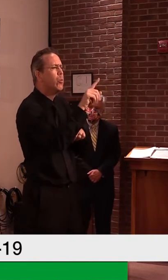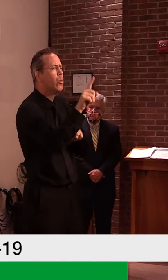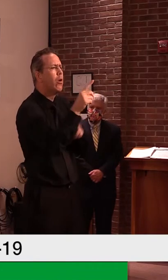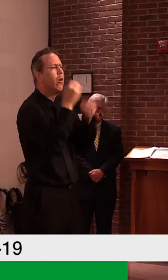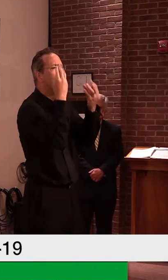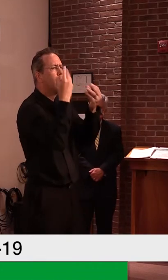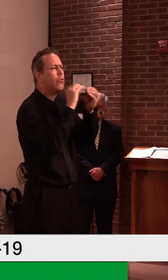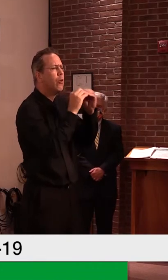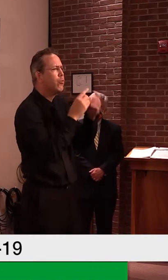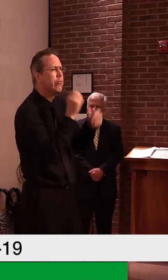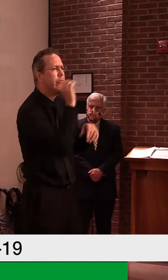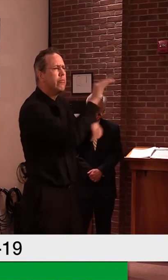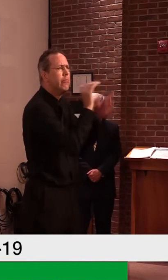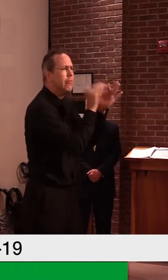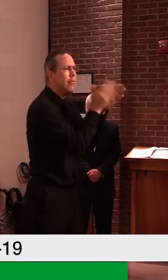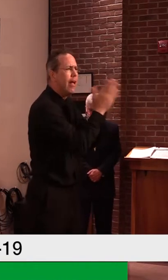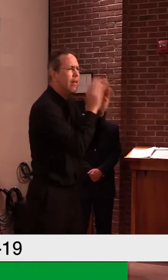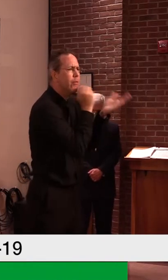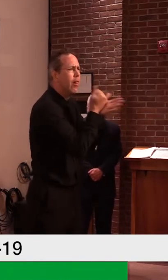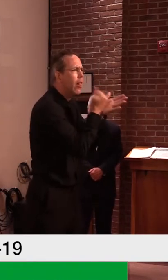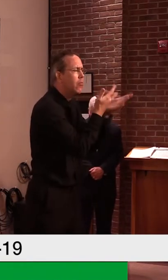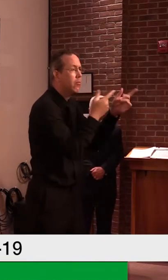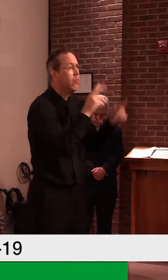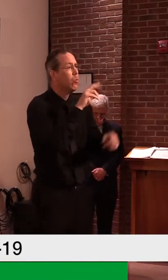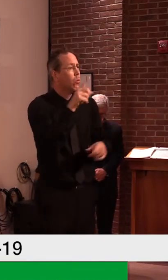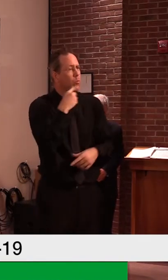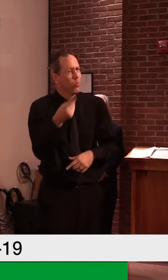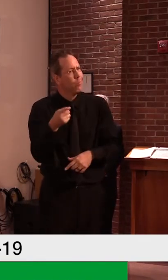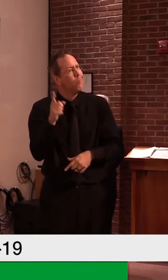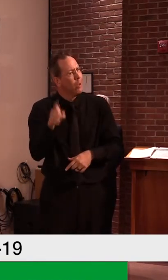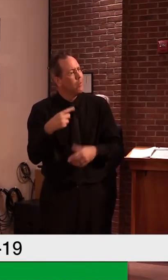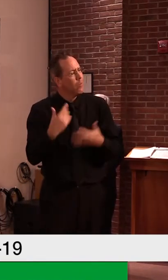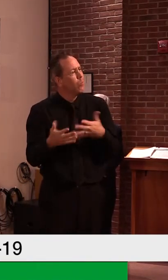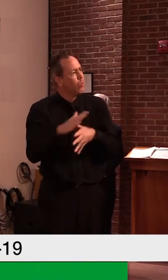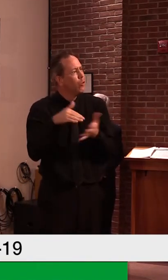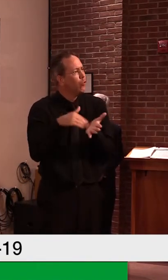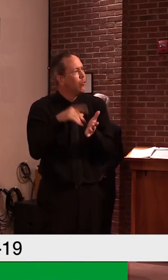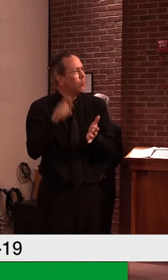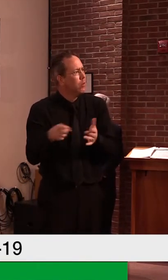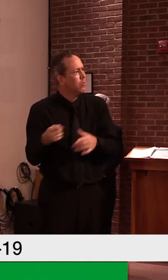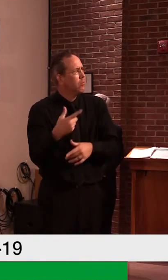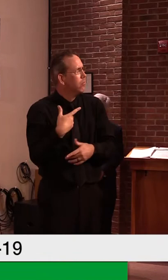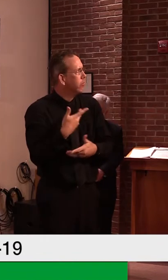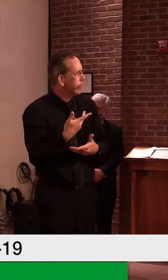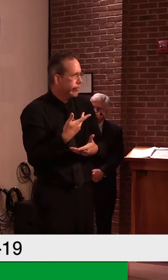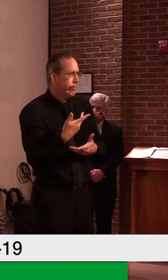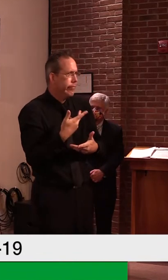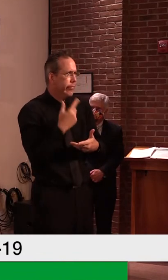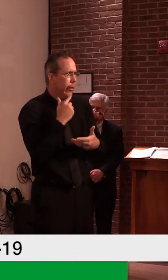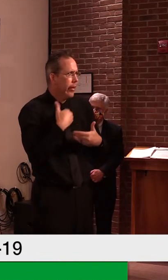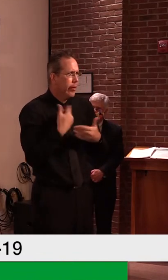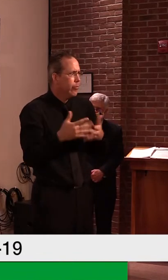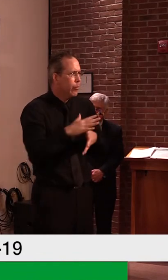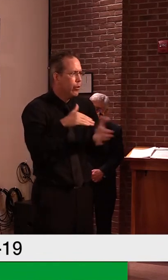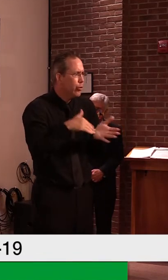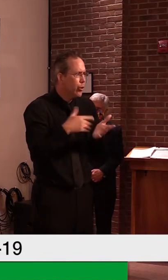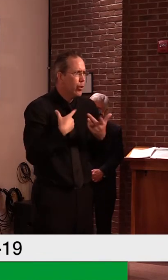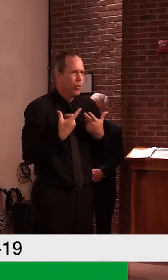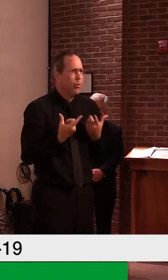but would really like to do the right thing and, and get tested and get contact tracing underway if, if that's